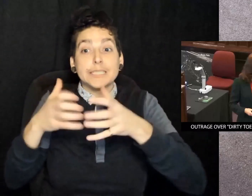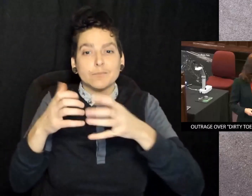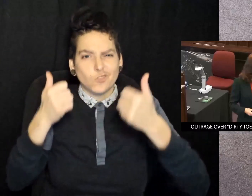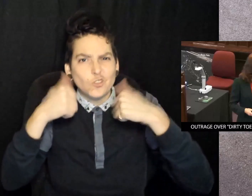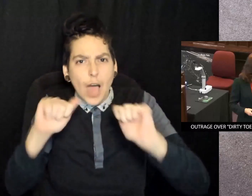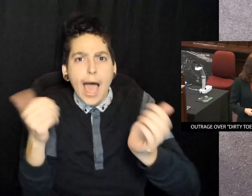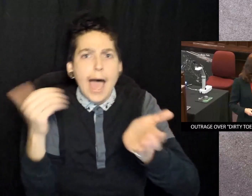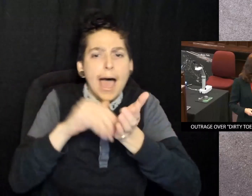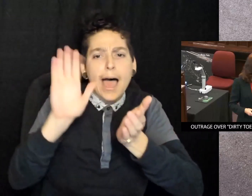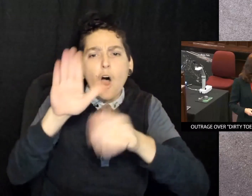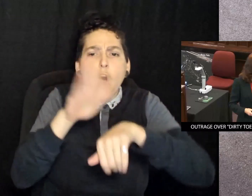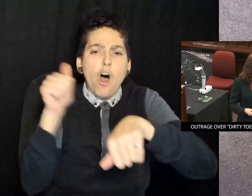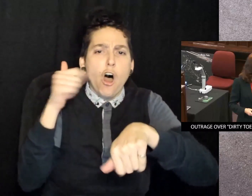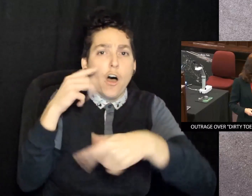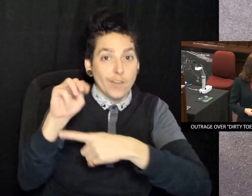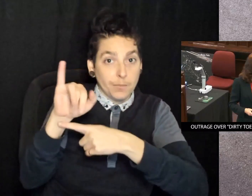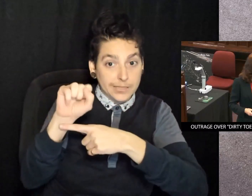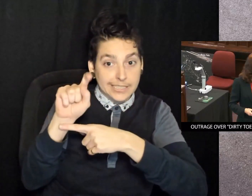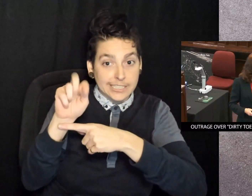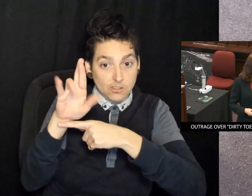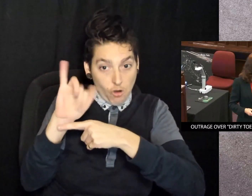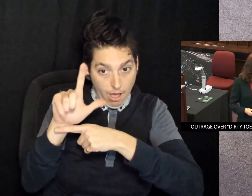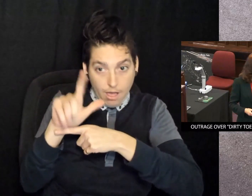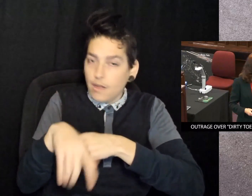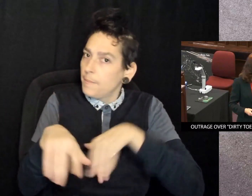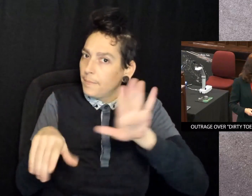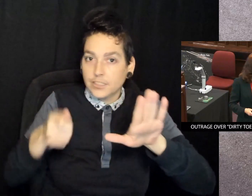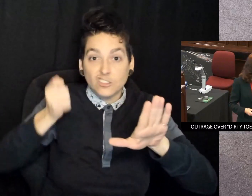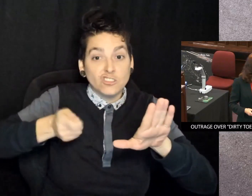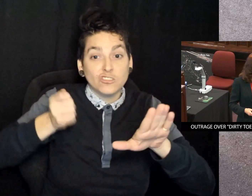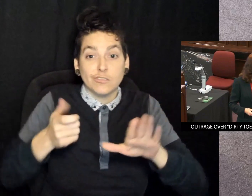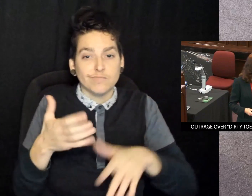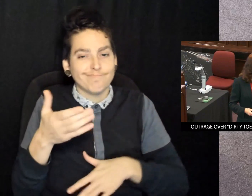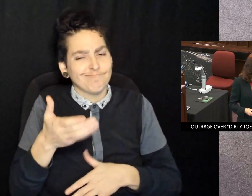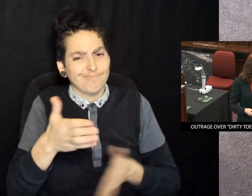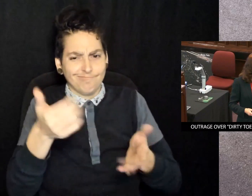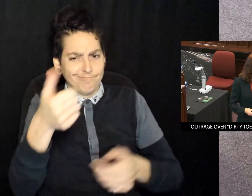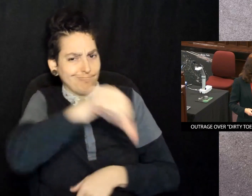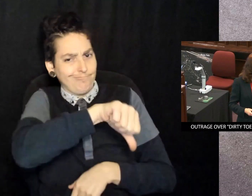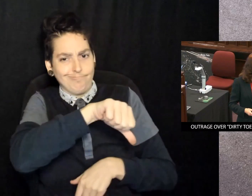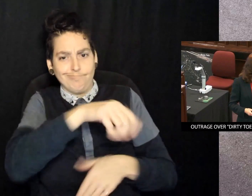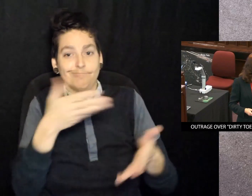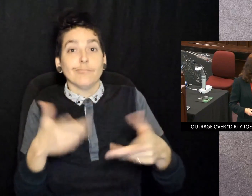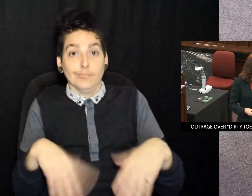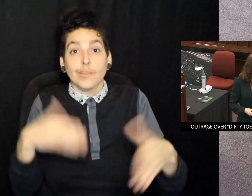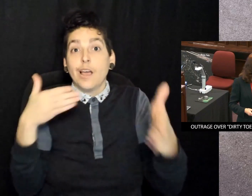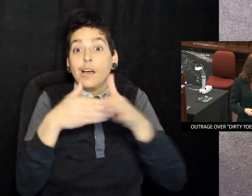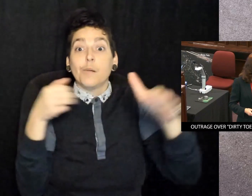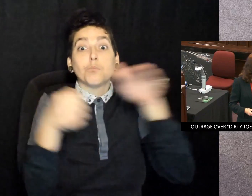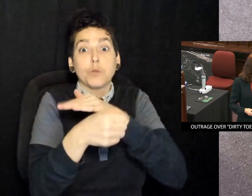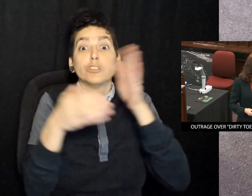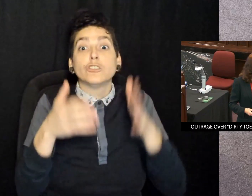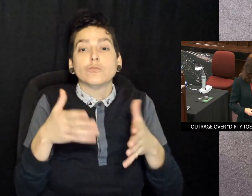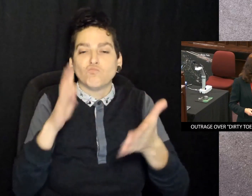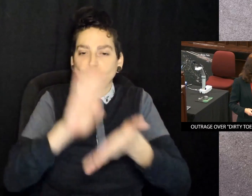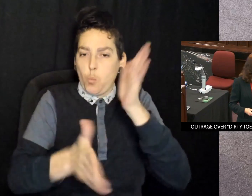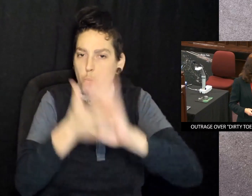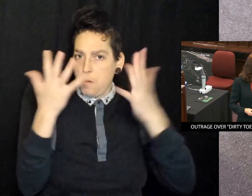Today, Tuesday, the defense team tried once again to call for a mistrial, which the judge denied again.